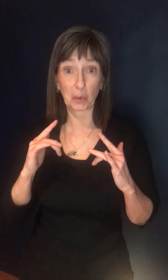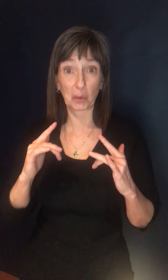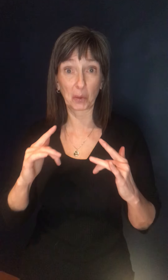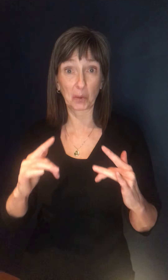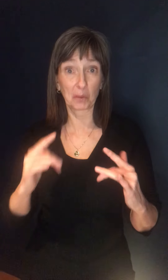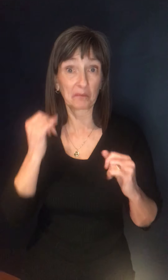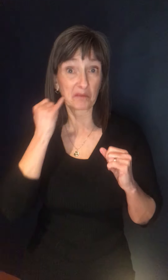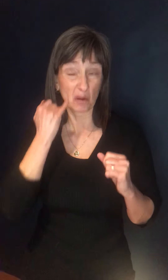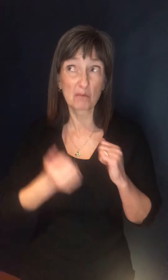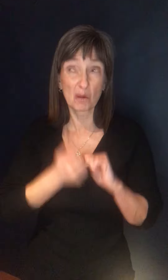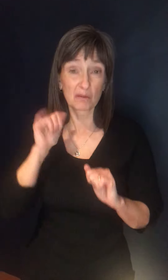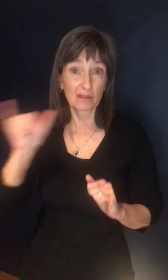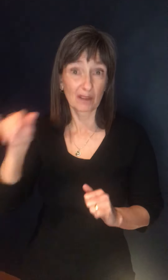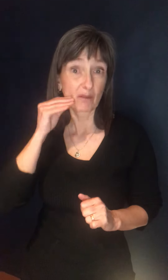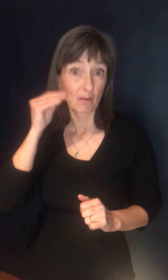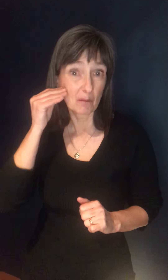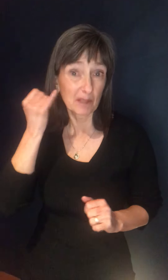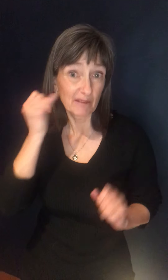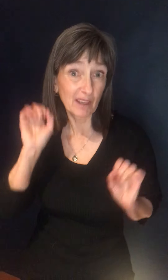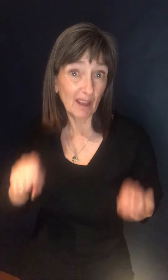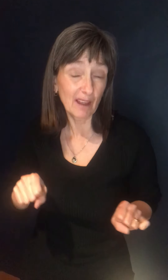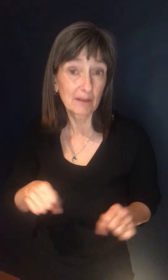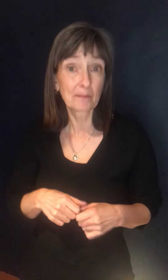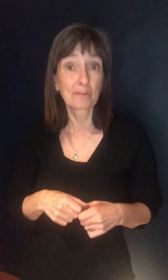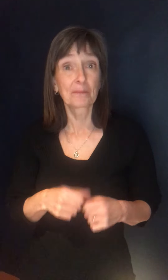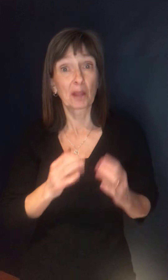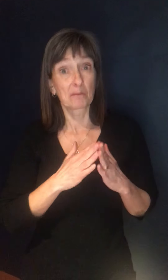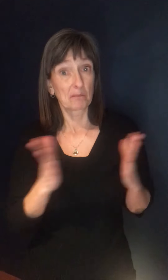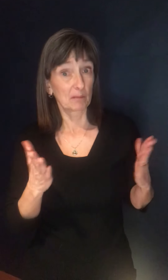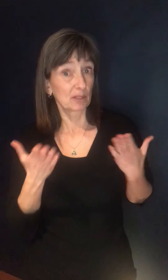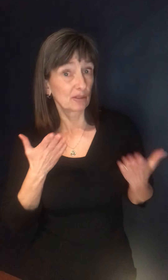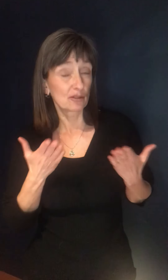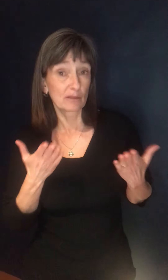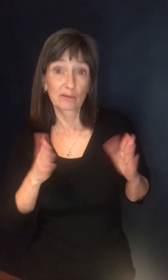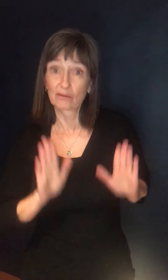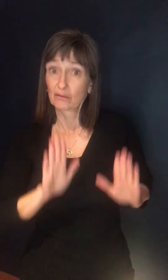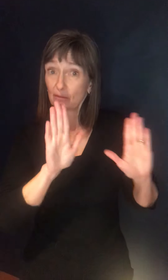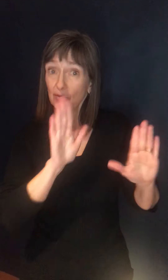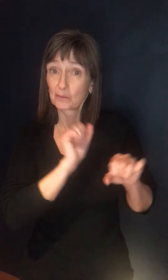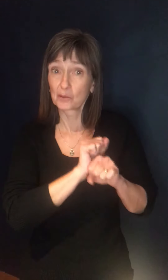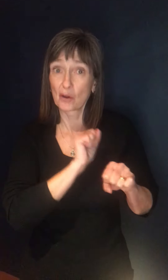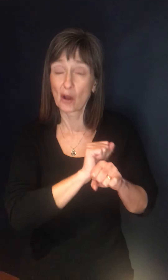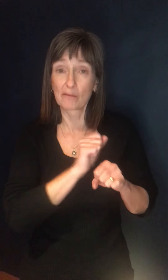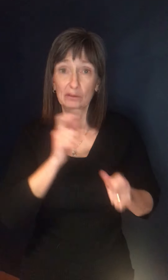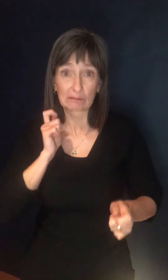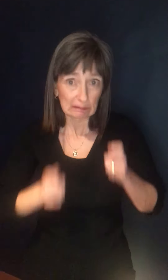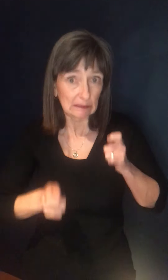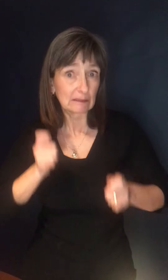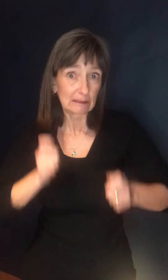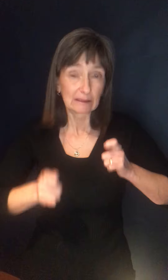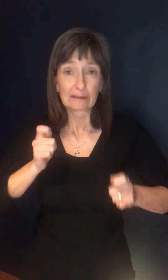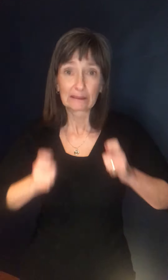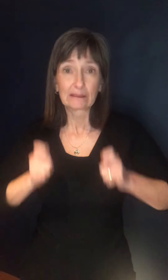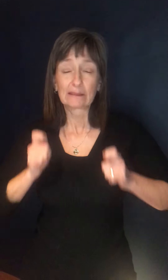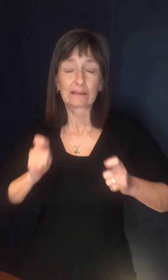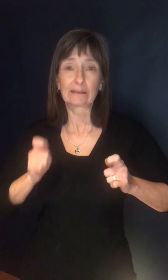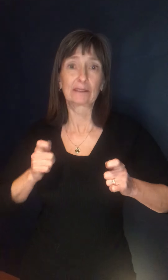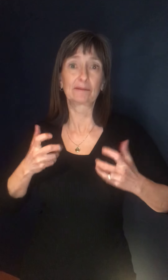can. I know, uh, the public service has done a, uh, uh, an amazing job in adapting to these, uh, this crisis in particular. And